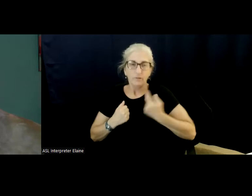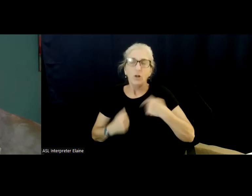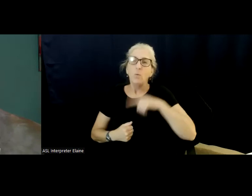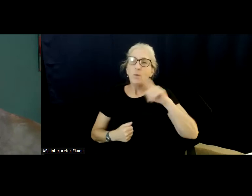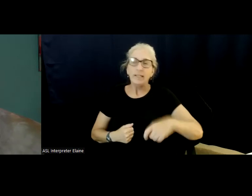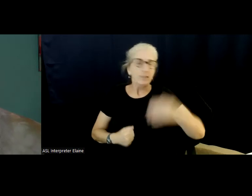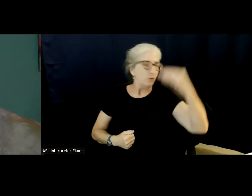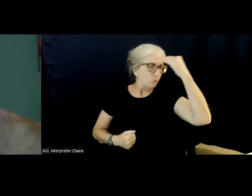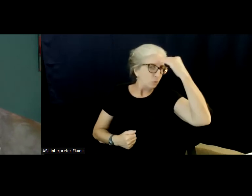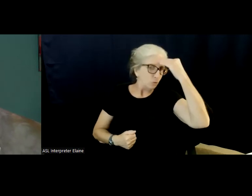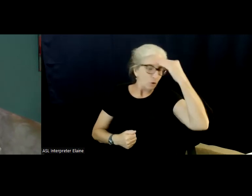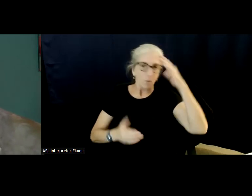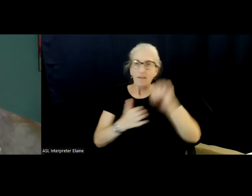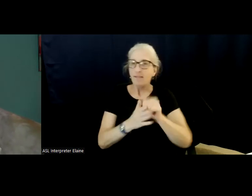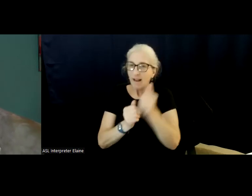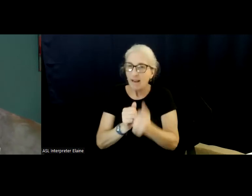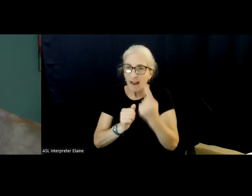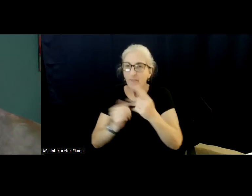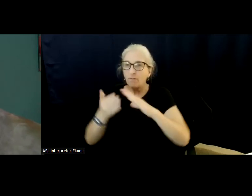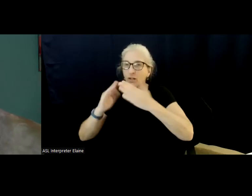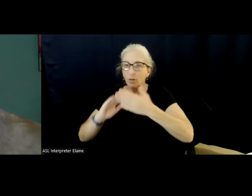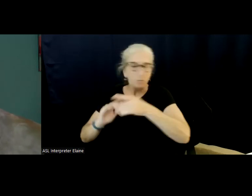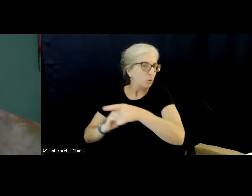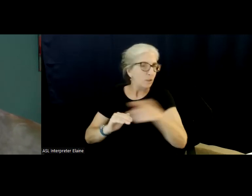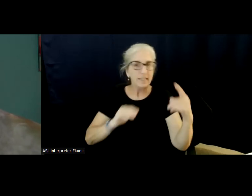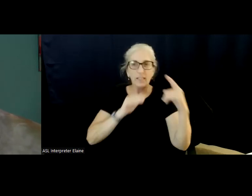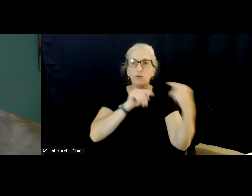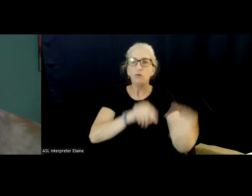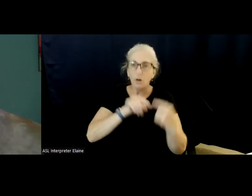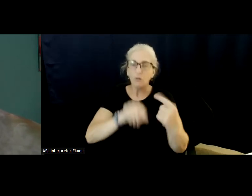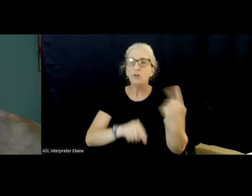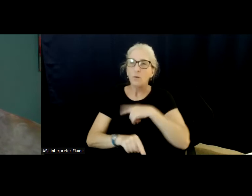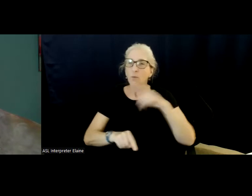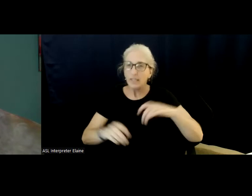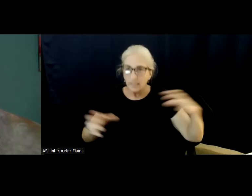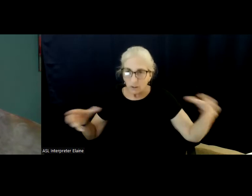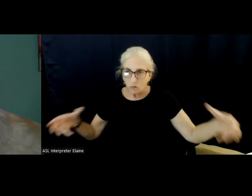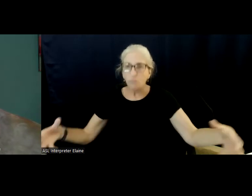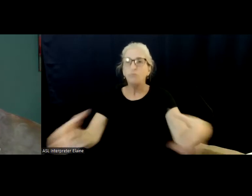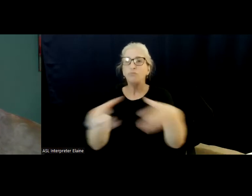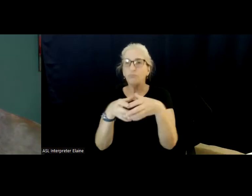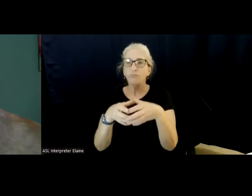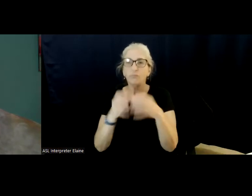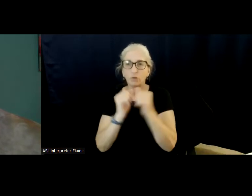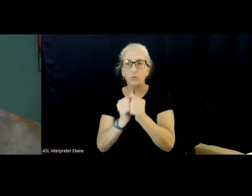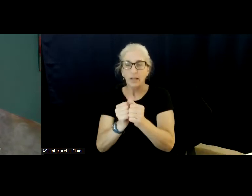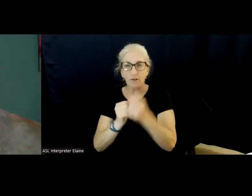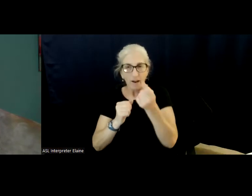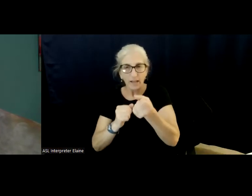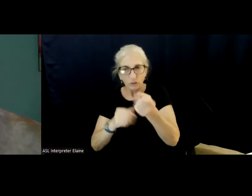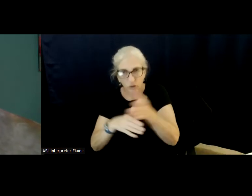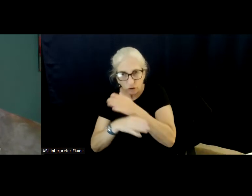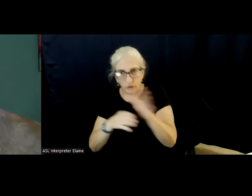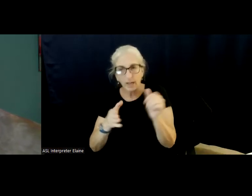into one, into a collective effort so that the pain of one becomes the pain of all. So in this way,